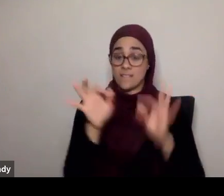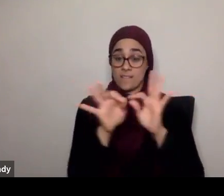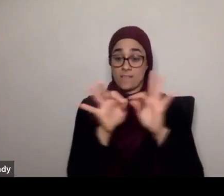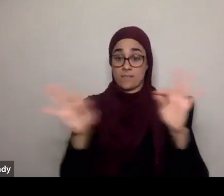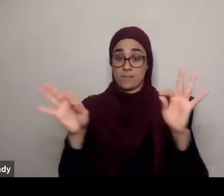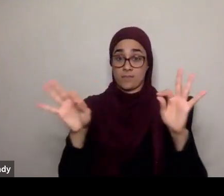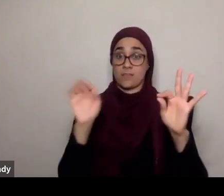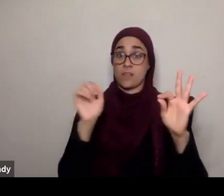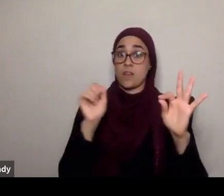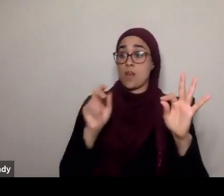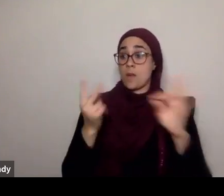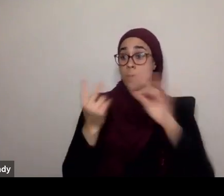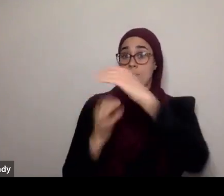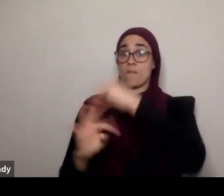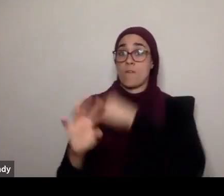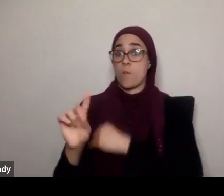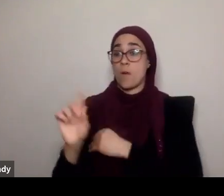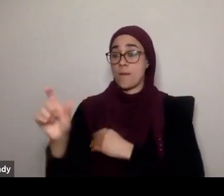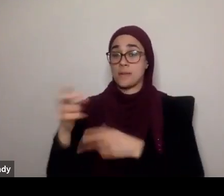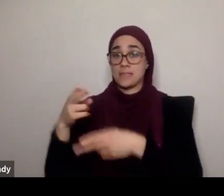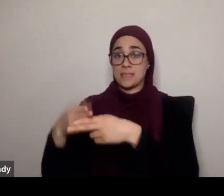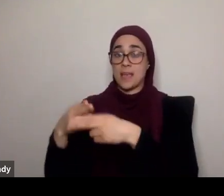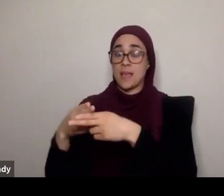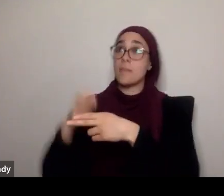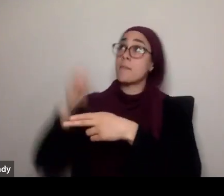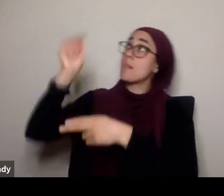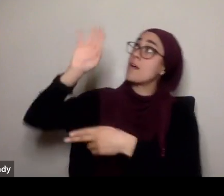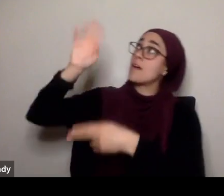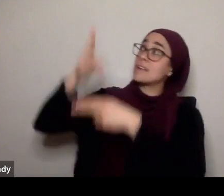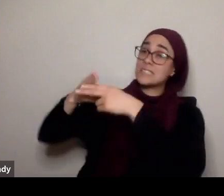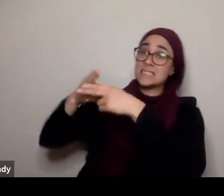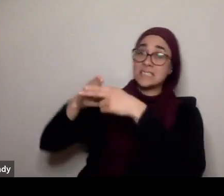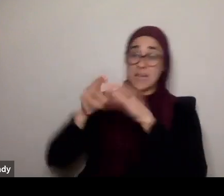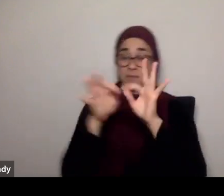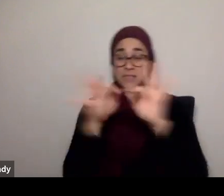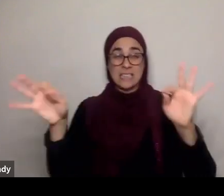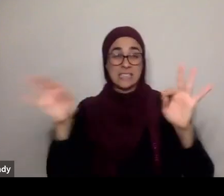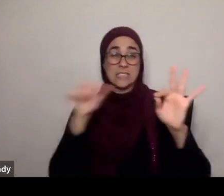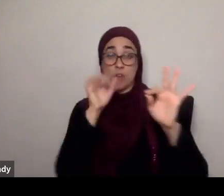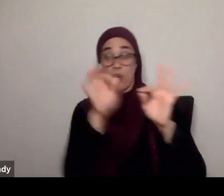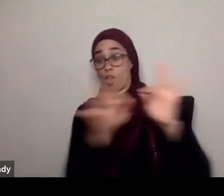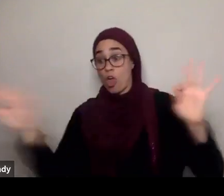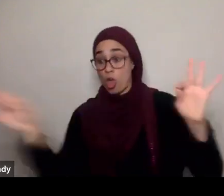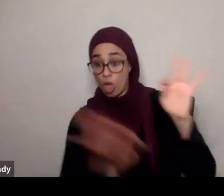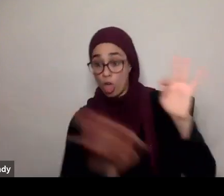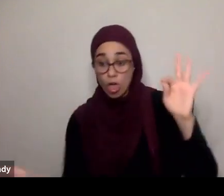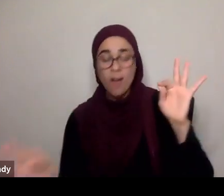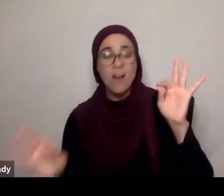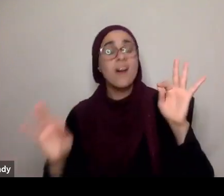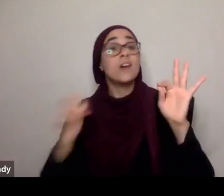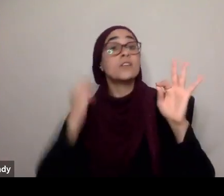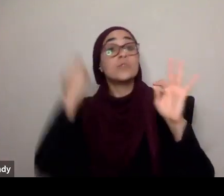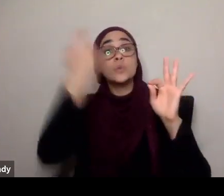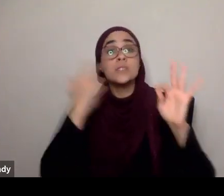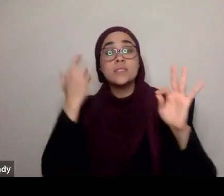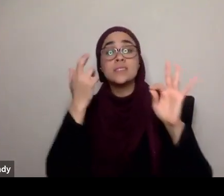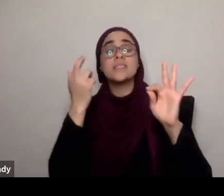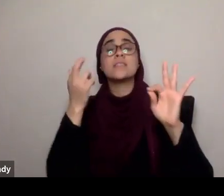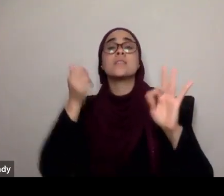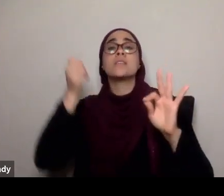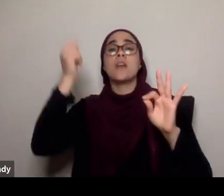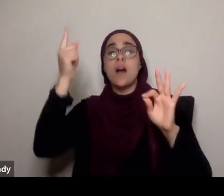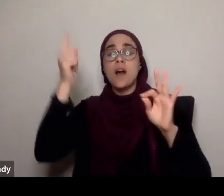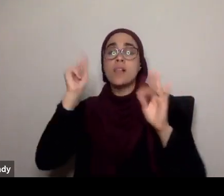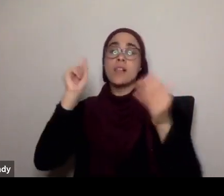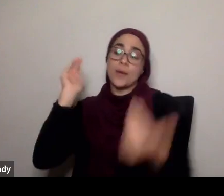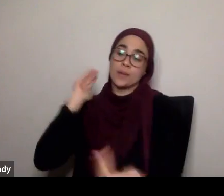it's to emphasize the closeness, in the connection, so I can say, I will make things easy for you, but now I